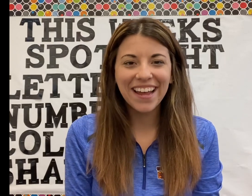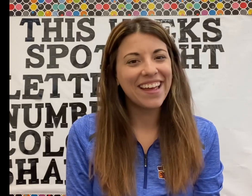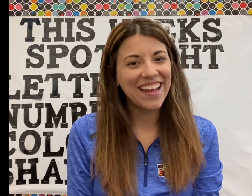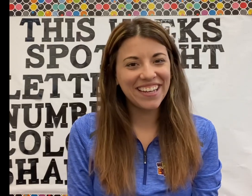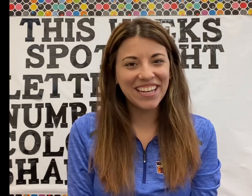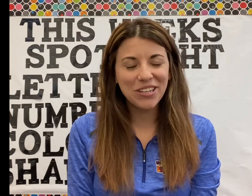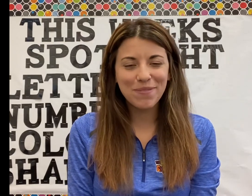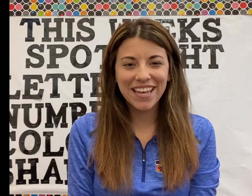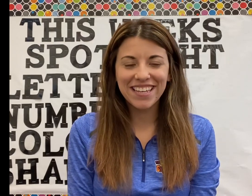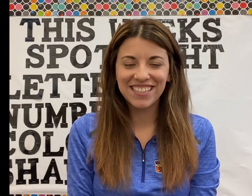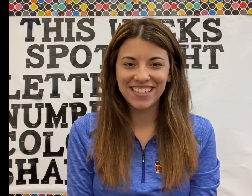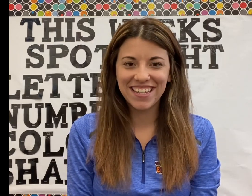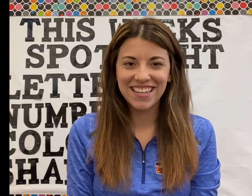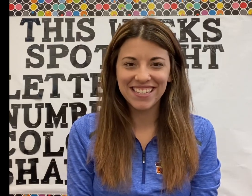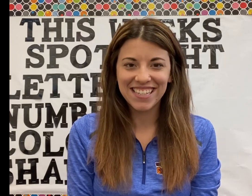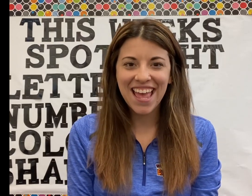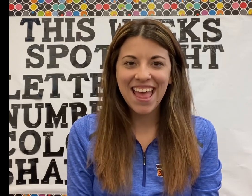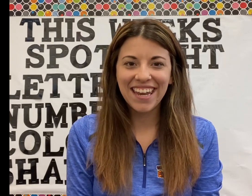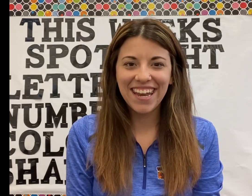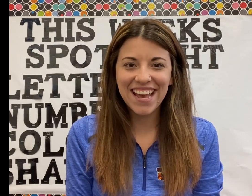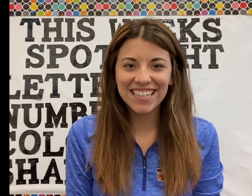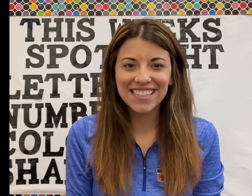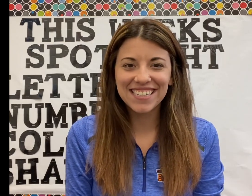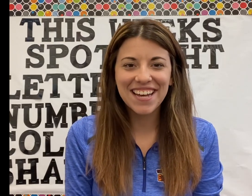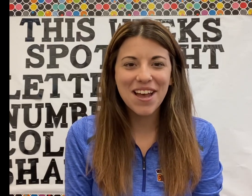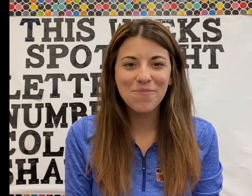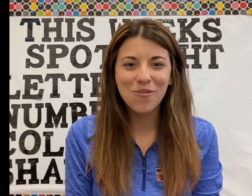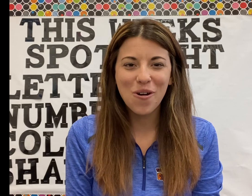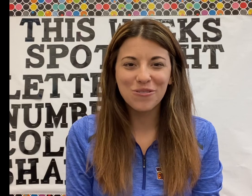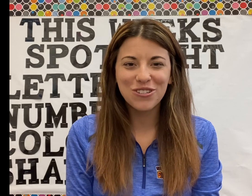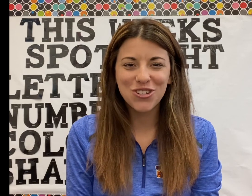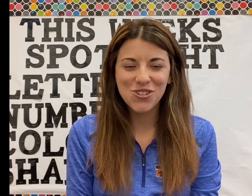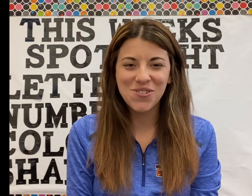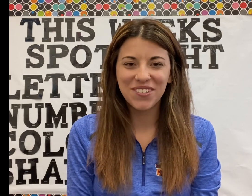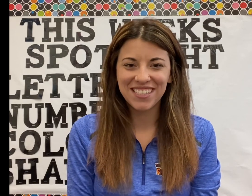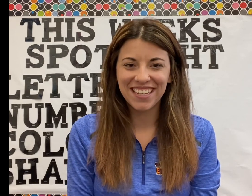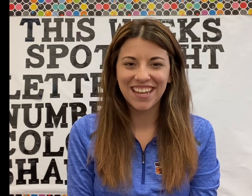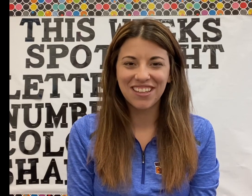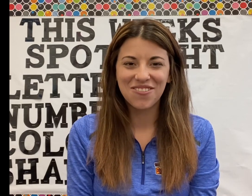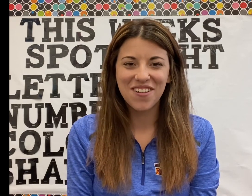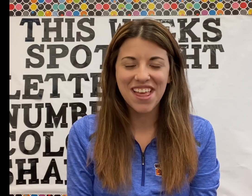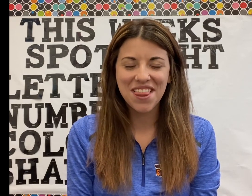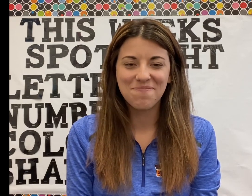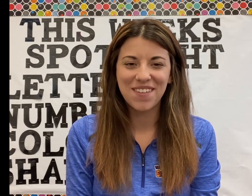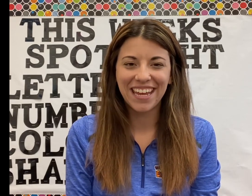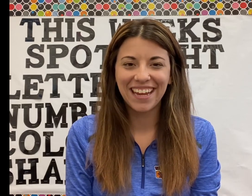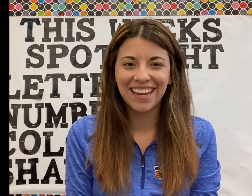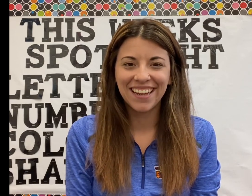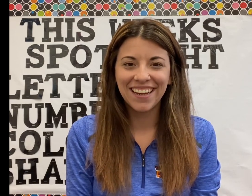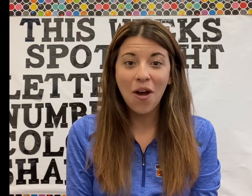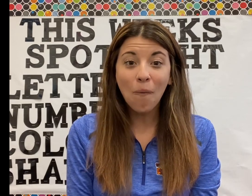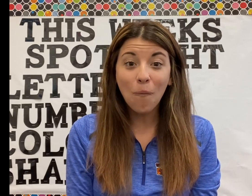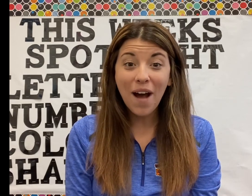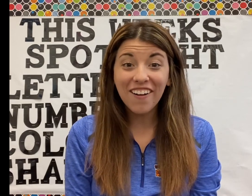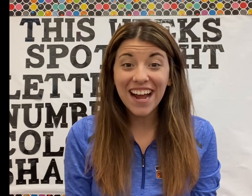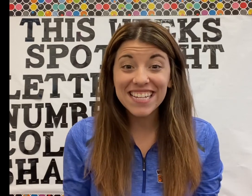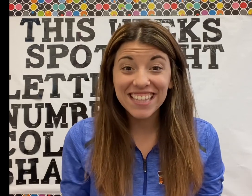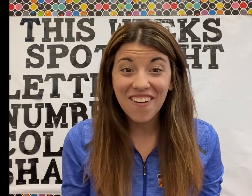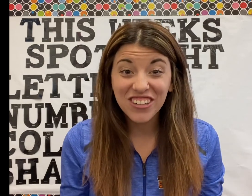A, B, C's. Next time won't you sing with me? Wow guys! That was